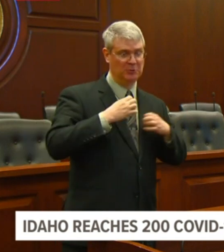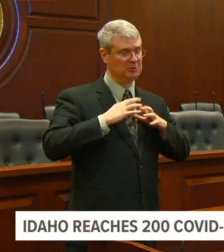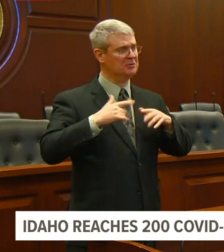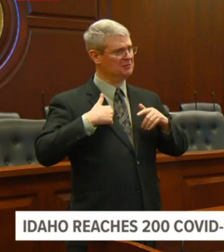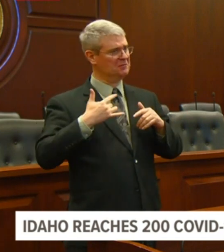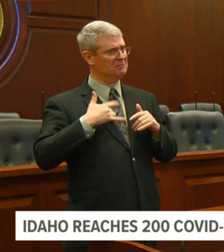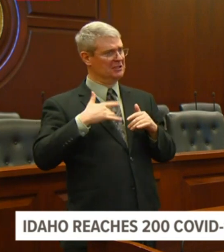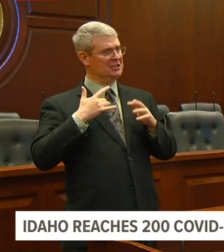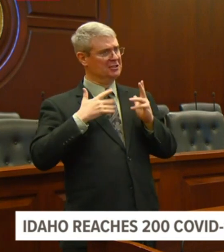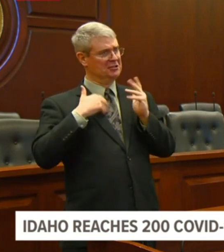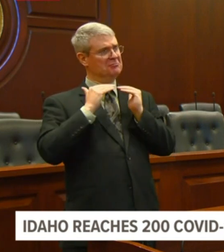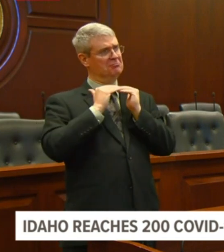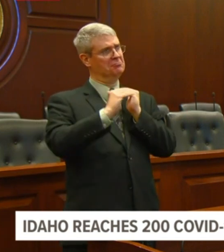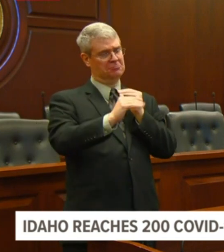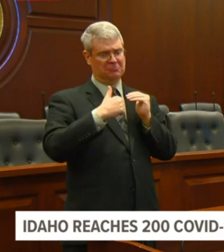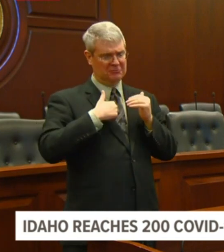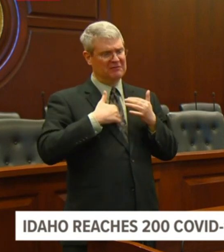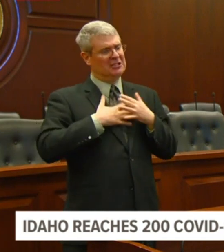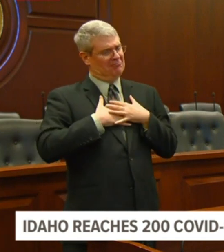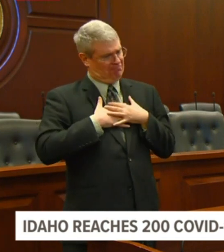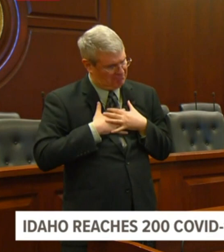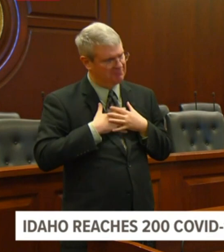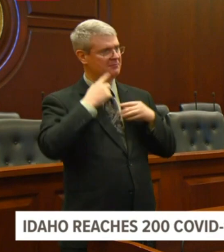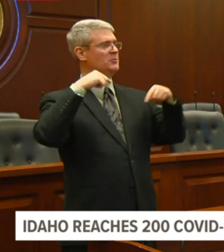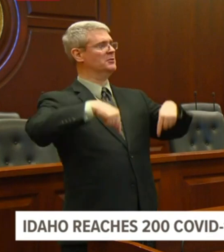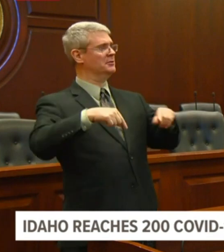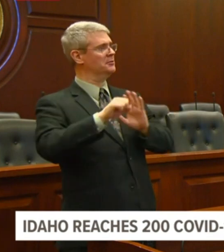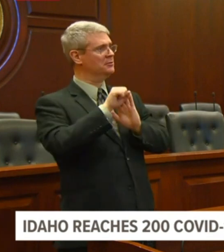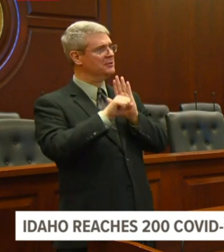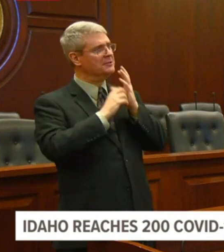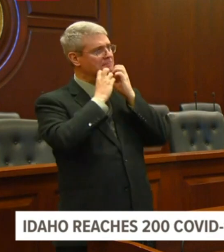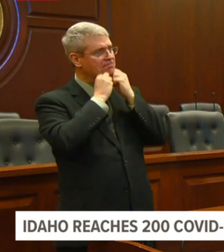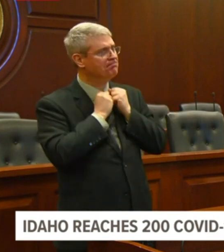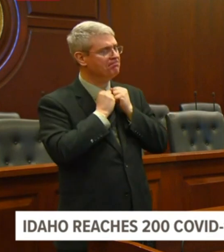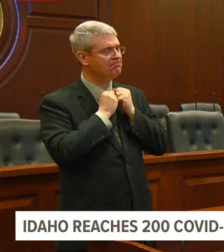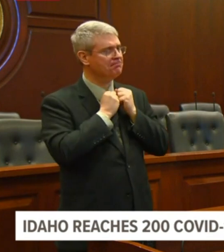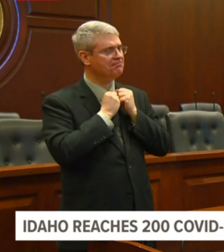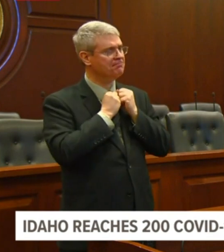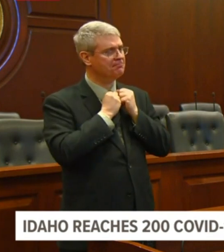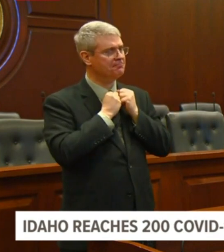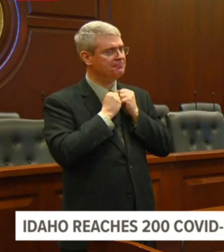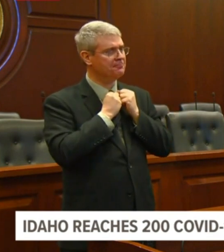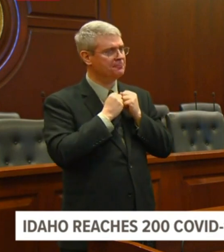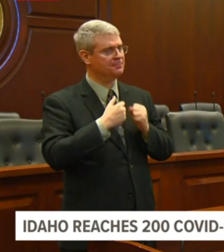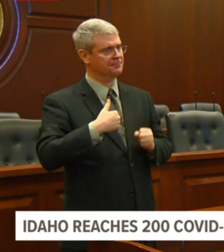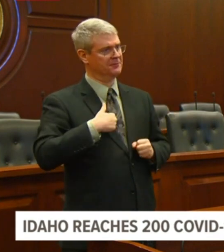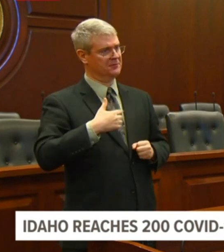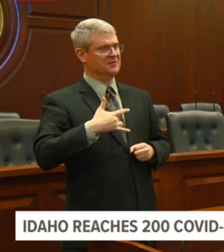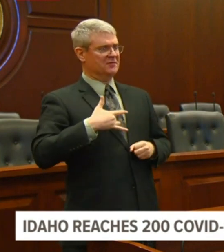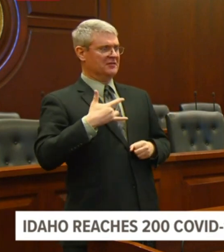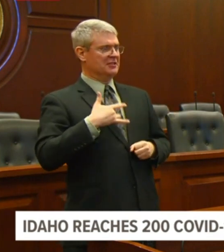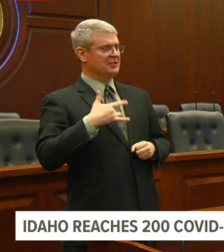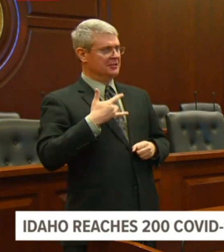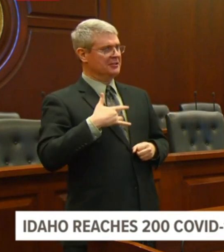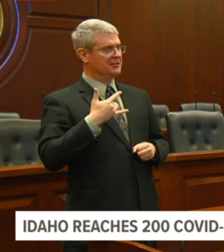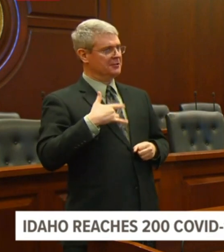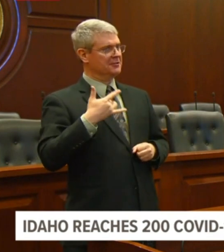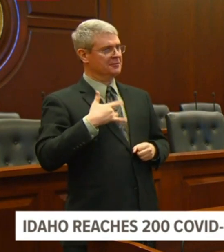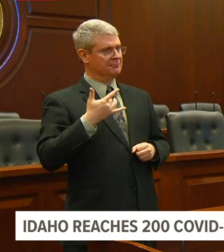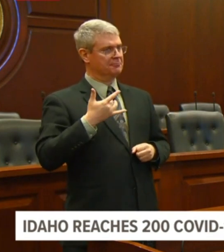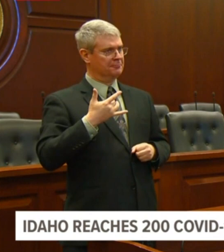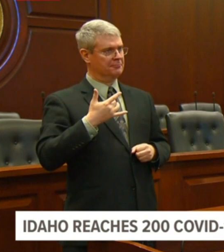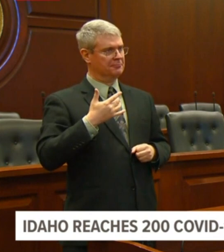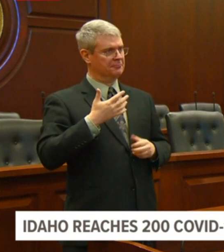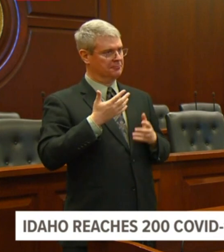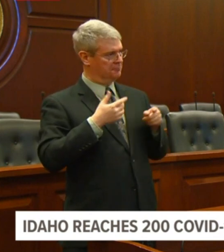of Idaho. And it's rewarding to, to always have somebody that's got either the right answer or good